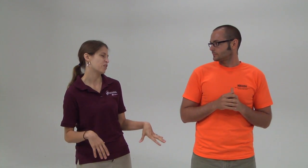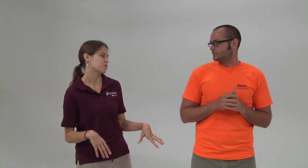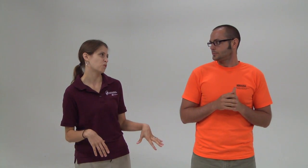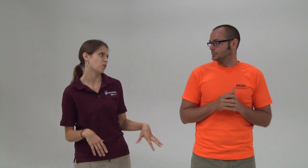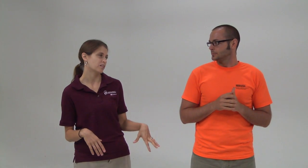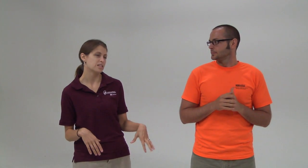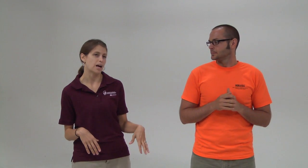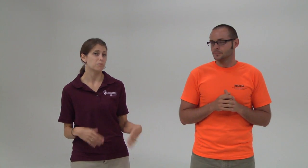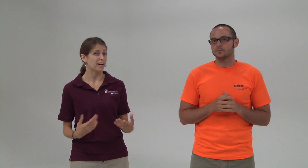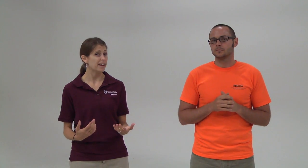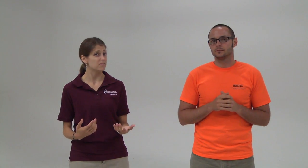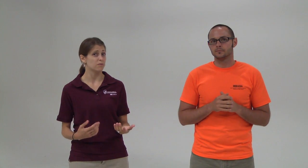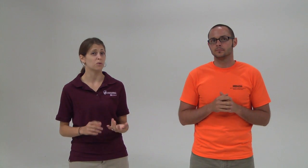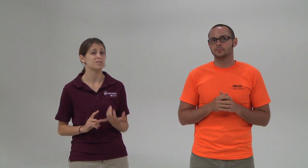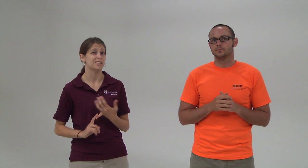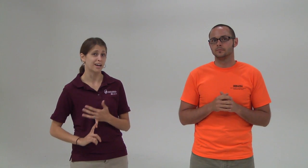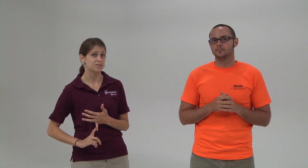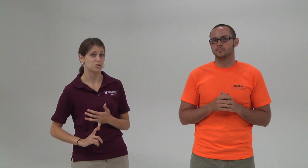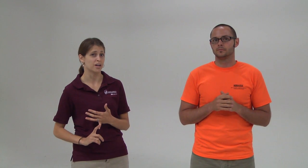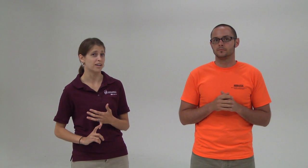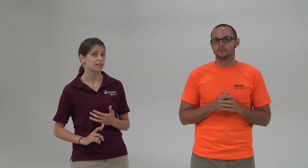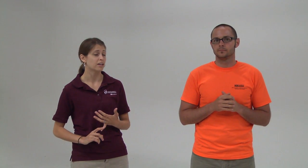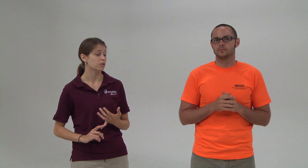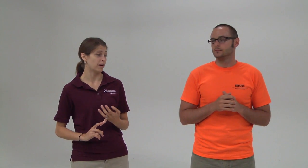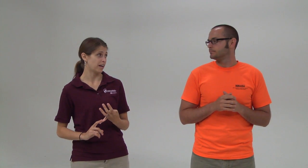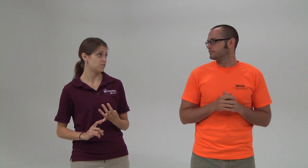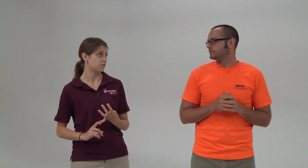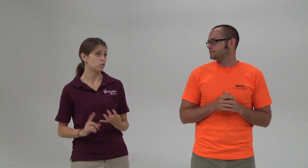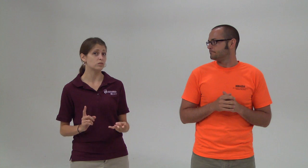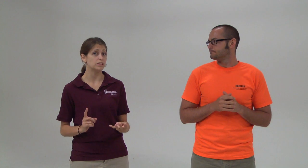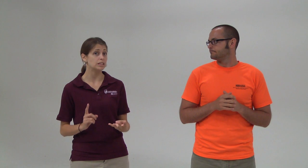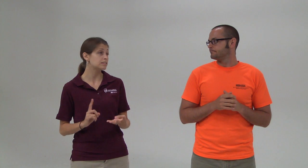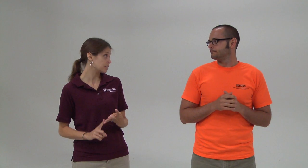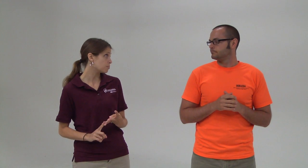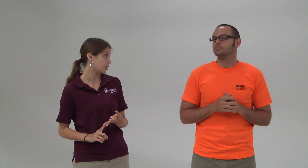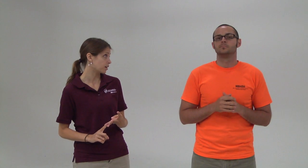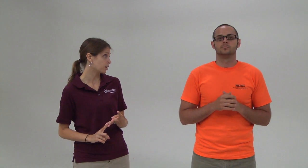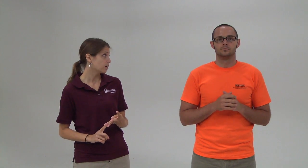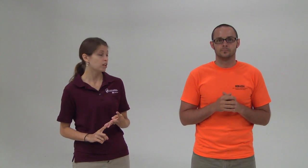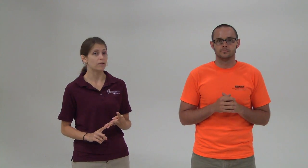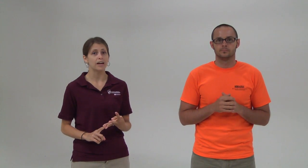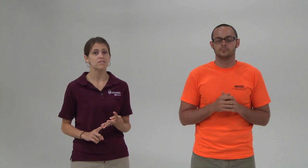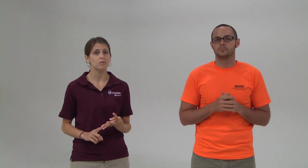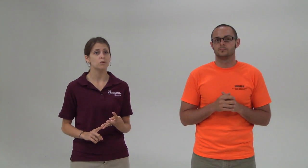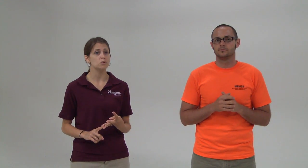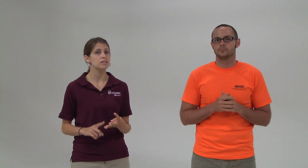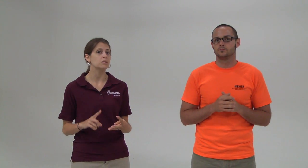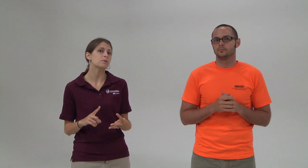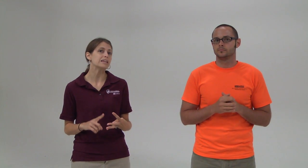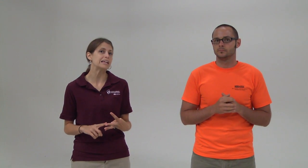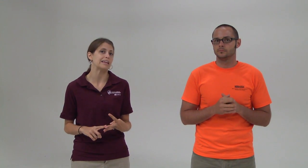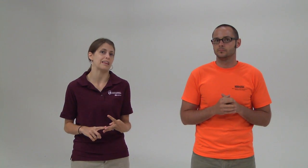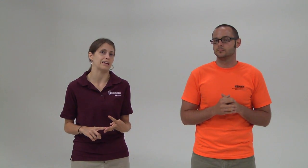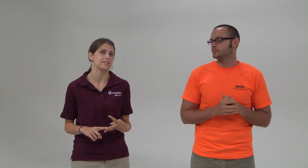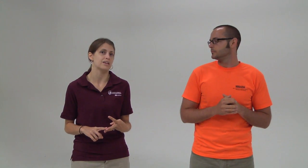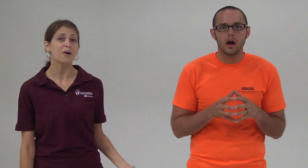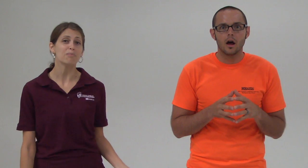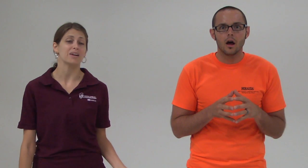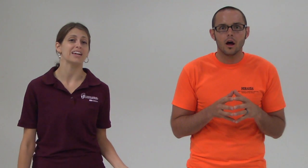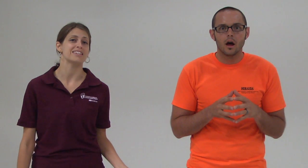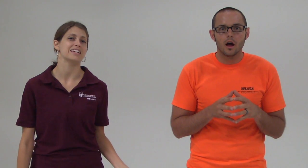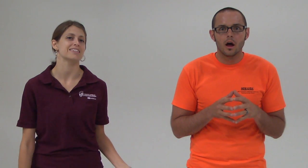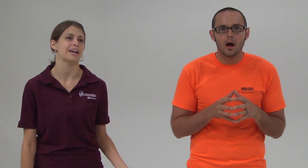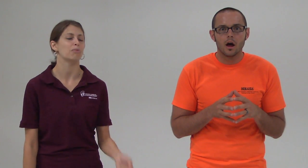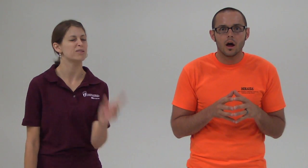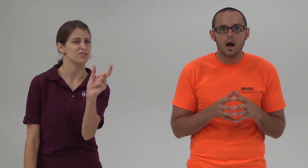of negative stress for a long time, you might have difficulty concentrating. You might have difficulty sleeping. You might have difficulty completing things.